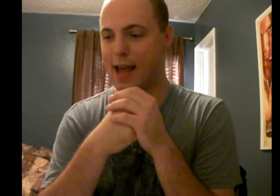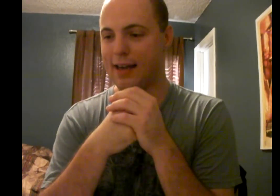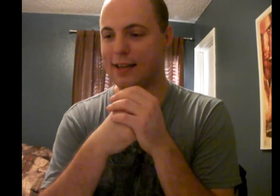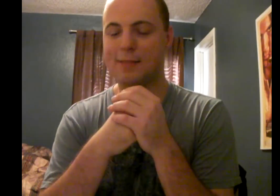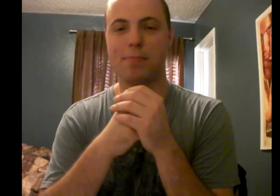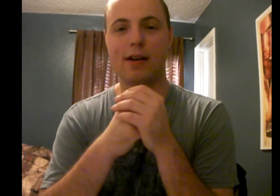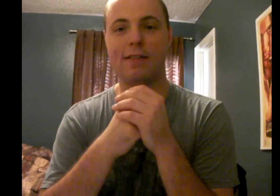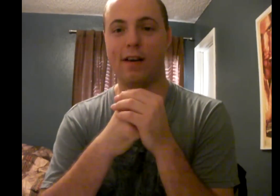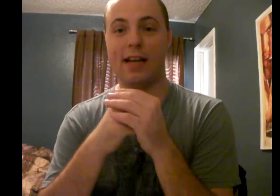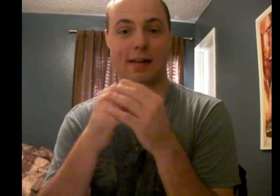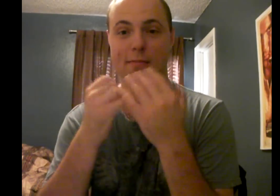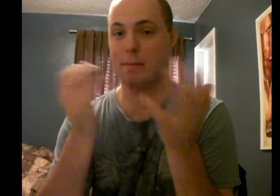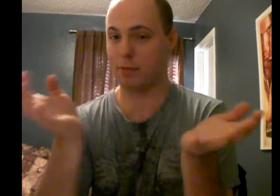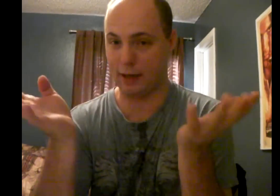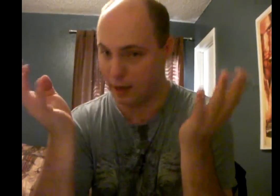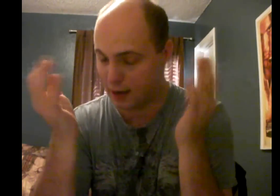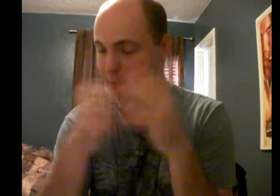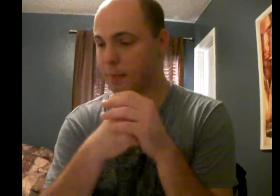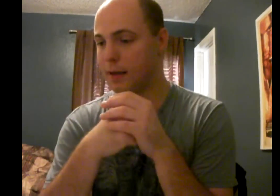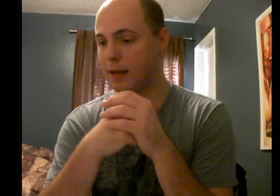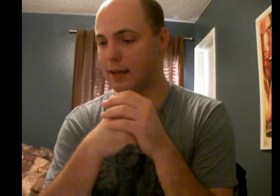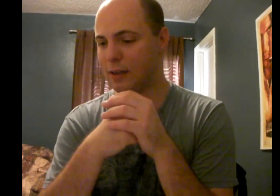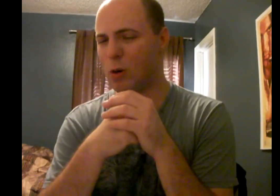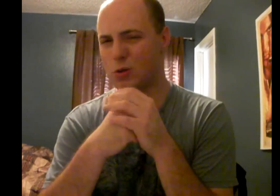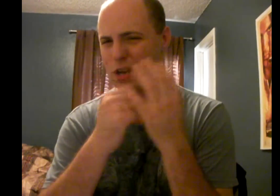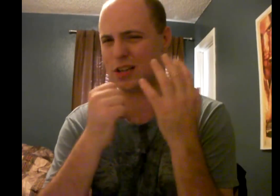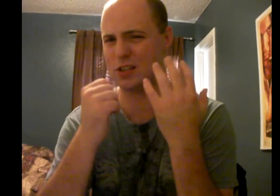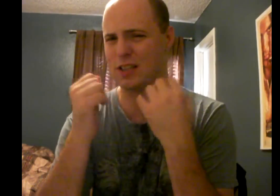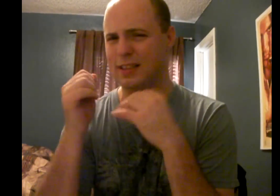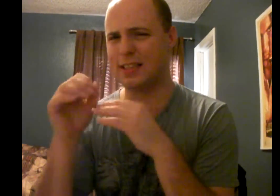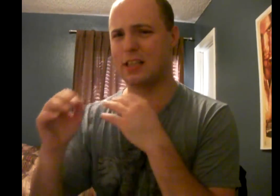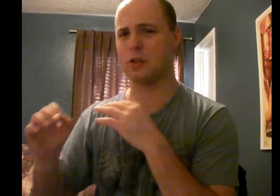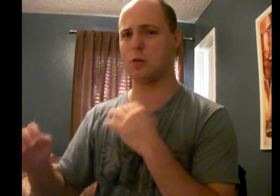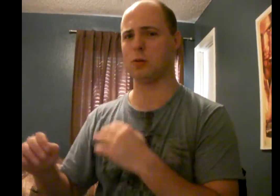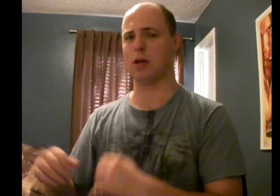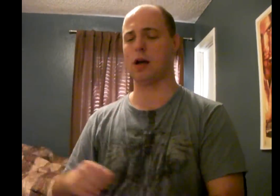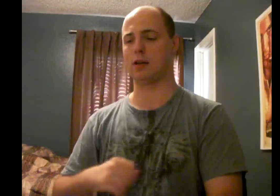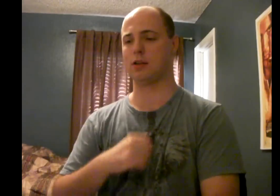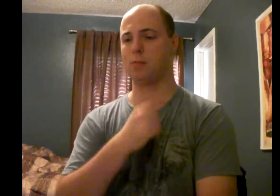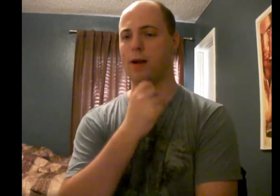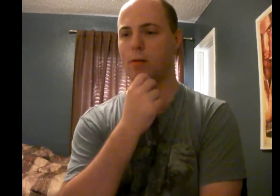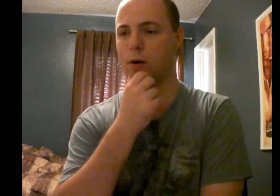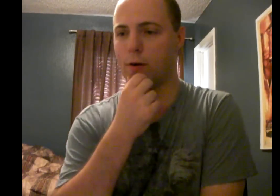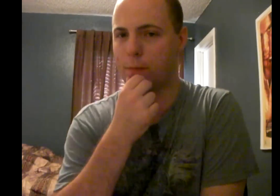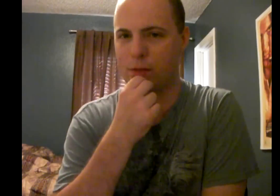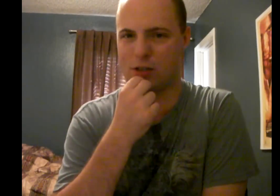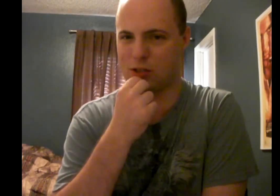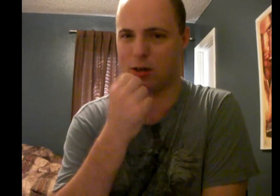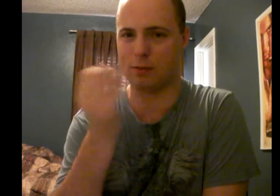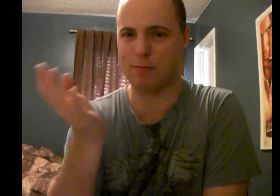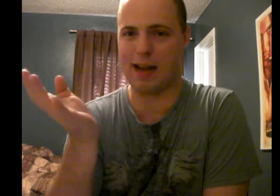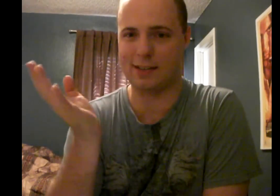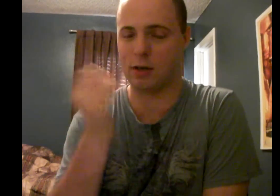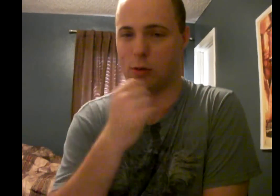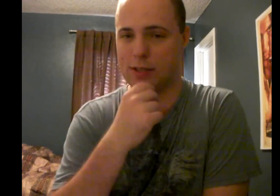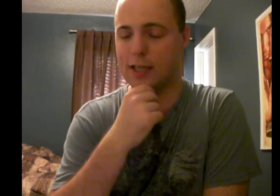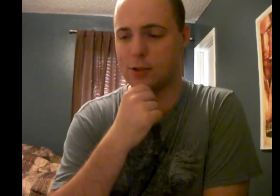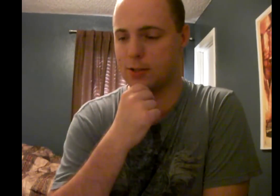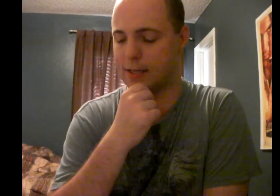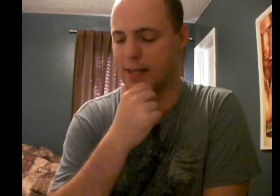And it's pretty funny and pretty hot. But it goes on just a little too long to the point where I just started losing interest